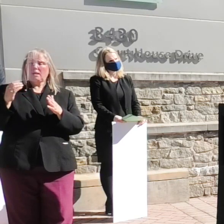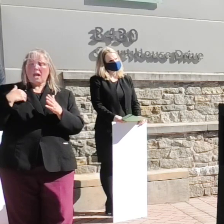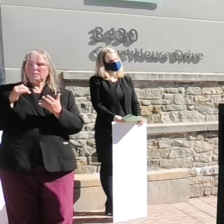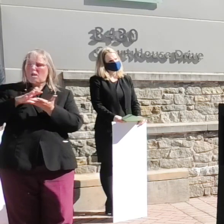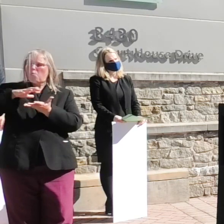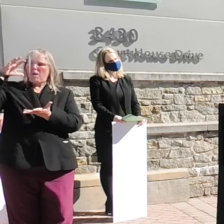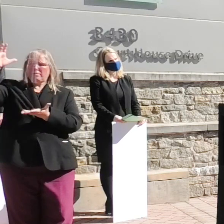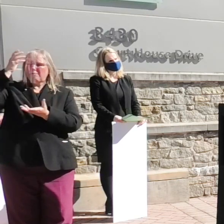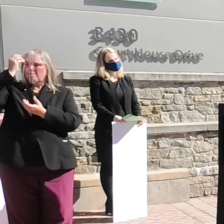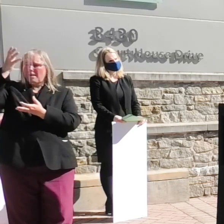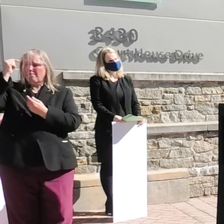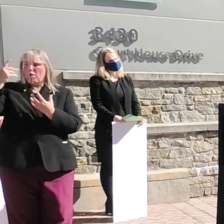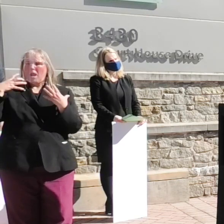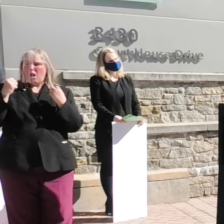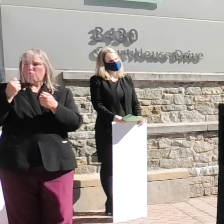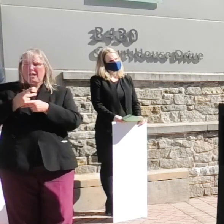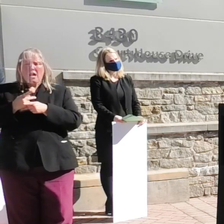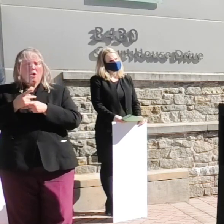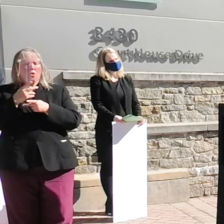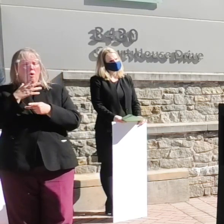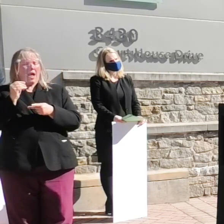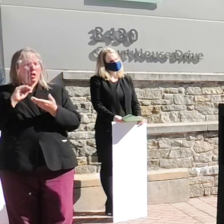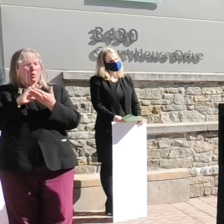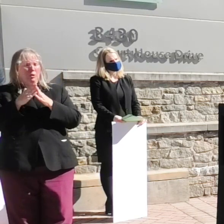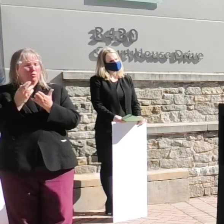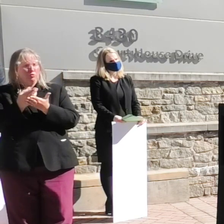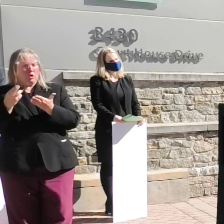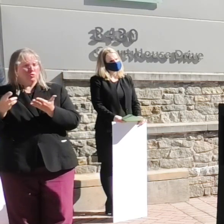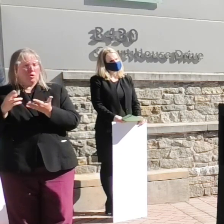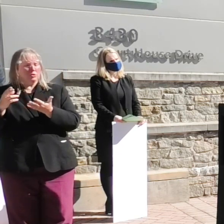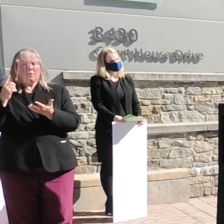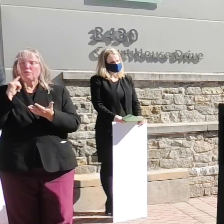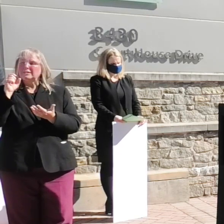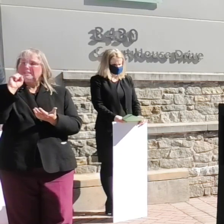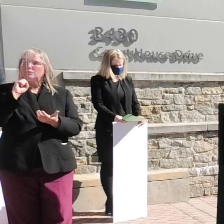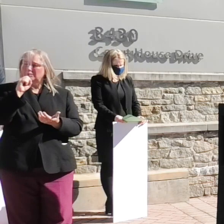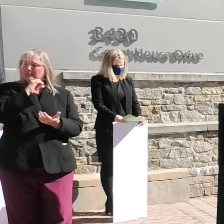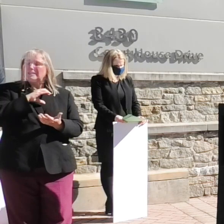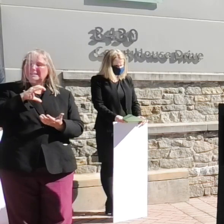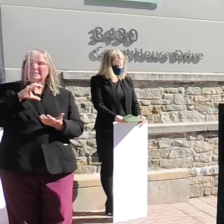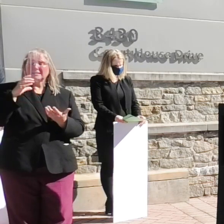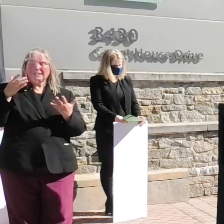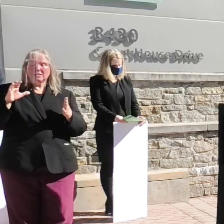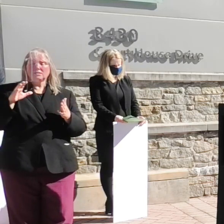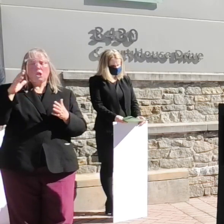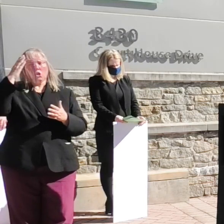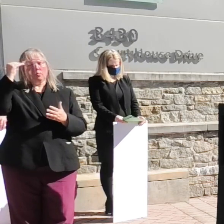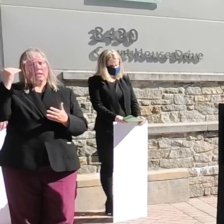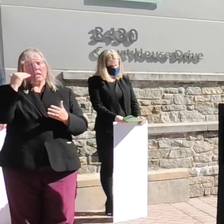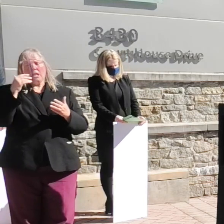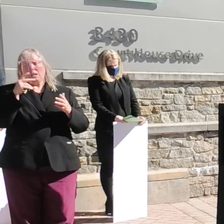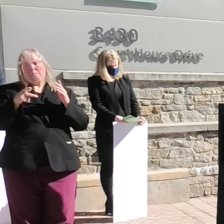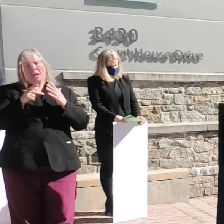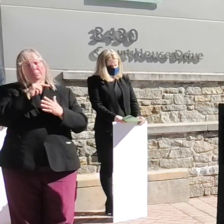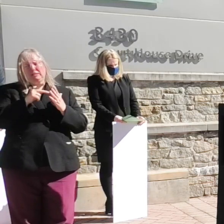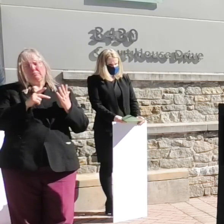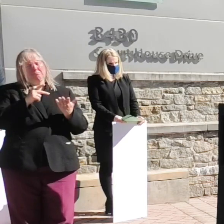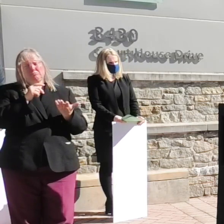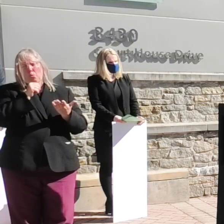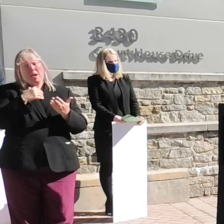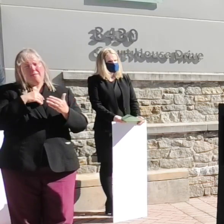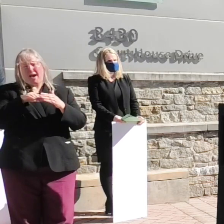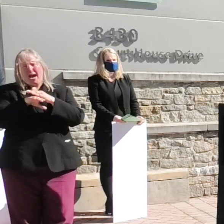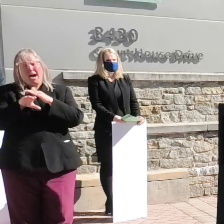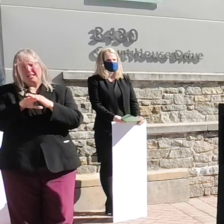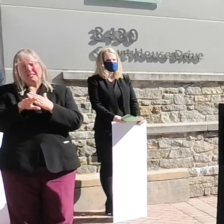information for health care and community resources for seniors Korean population were not able to have that